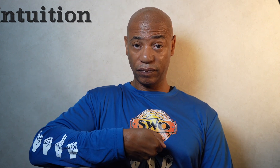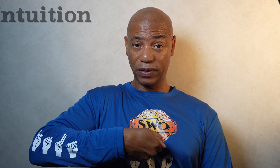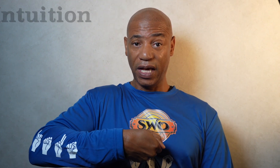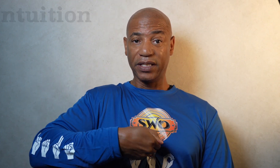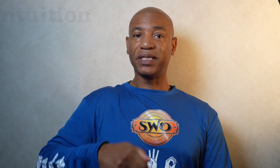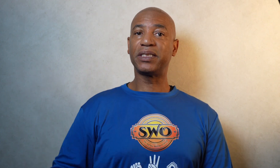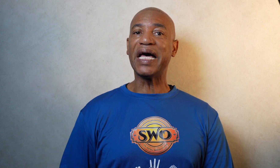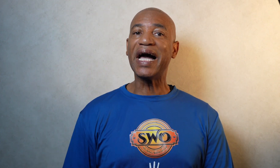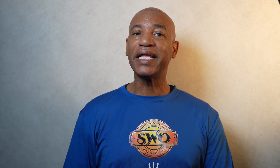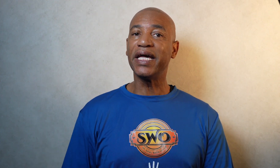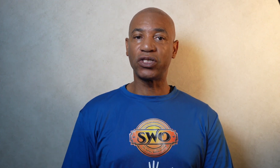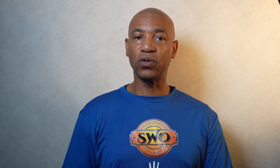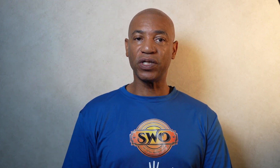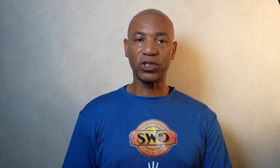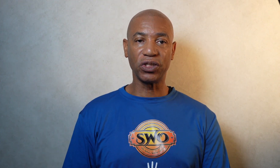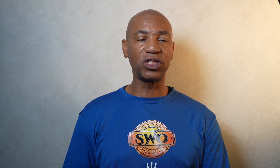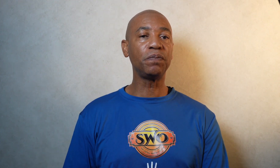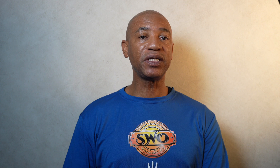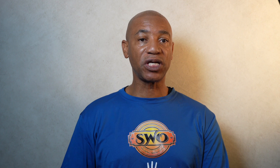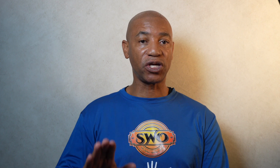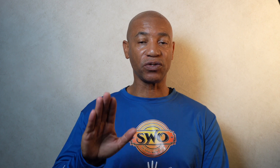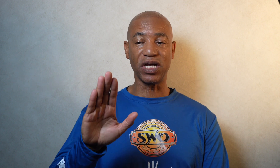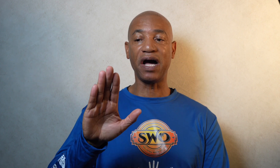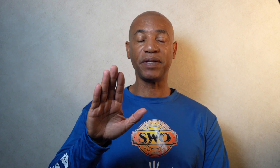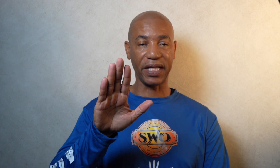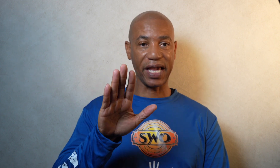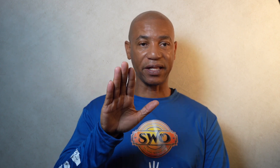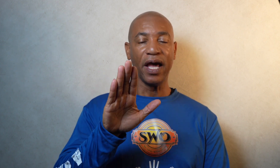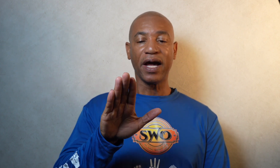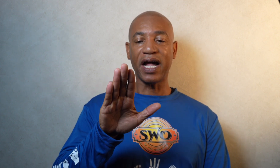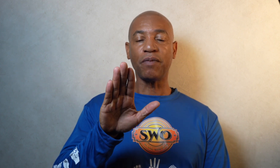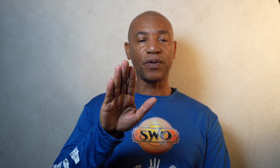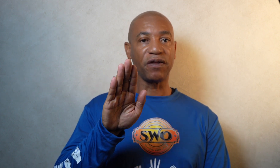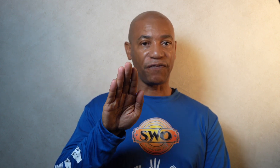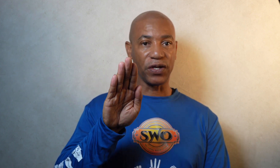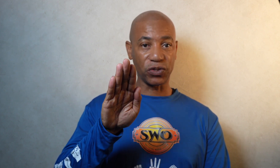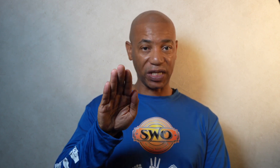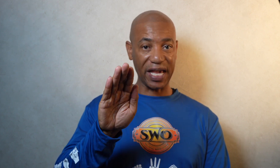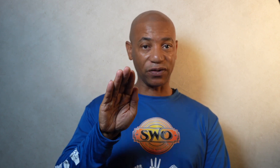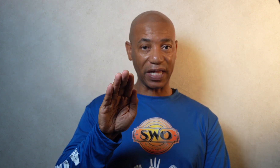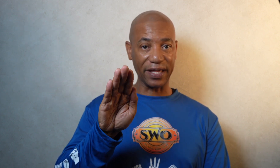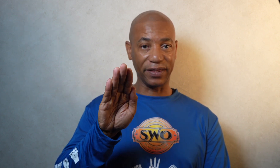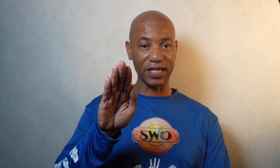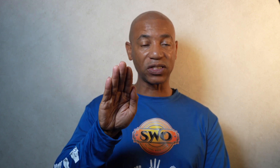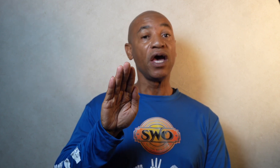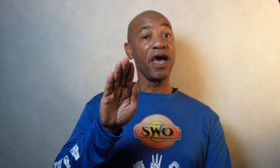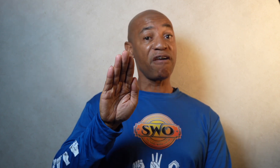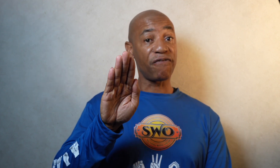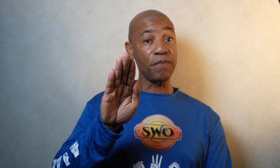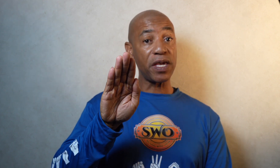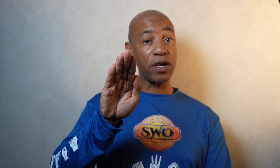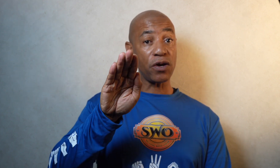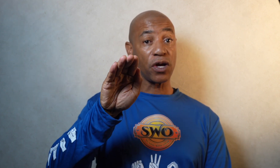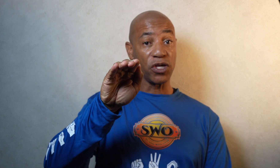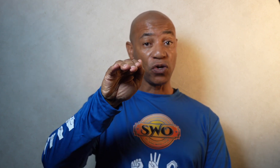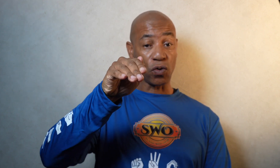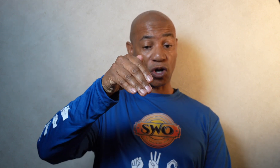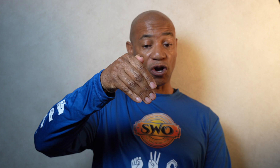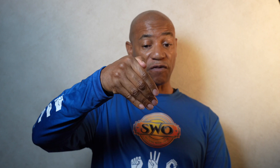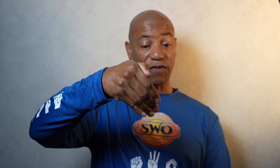To sign intuition simply take your dominant hand kind of bring the fingers together like this and from here you'll curve the